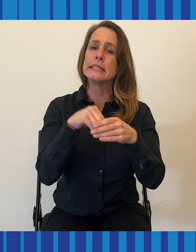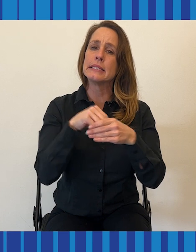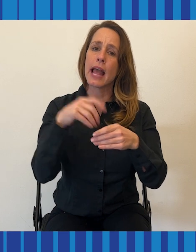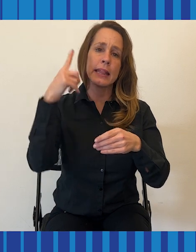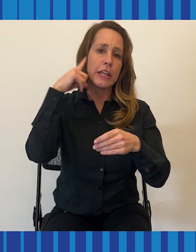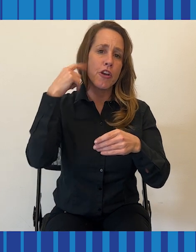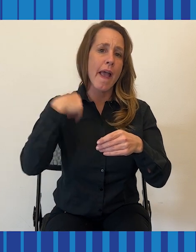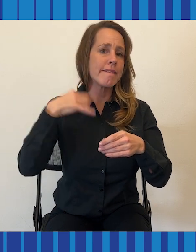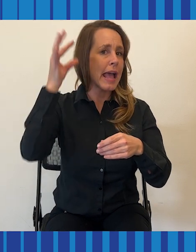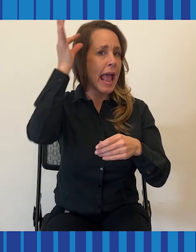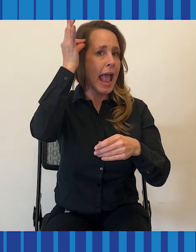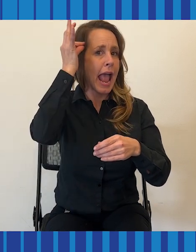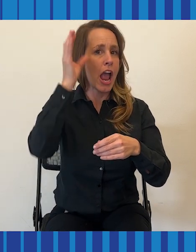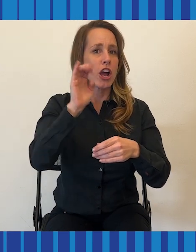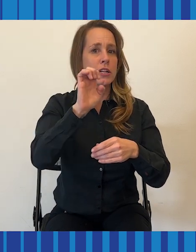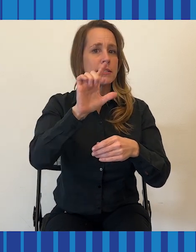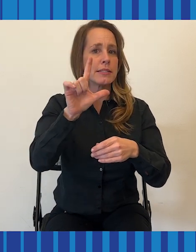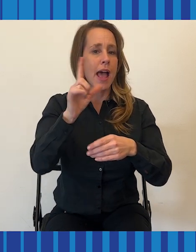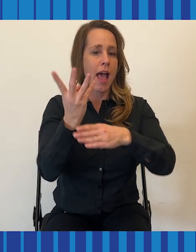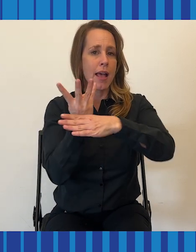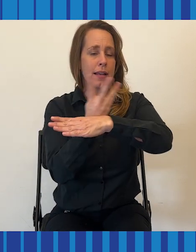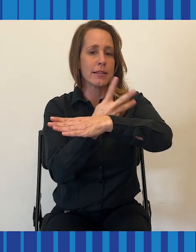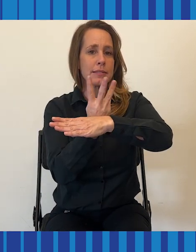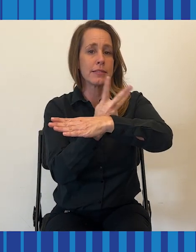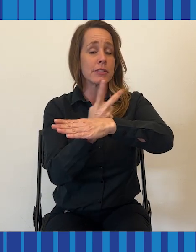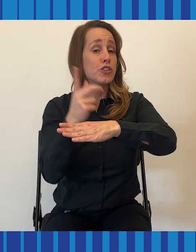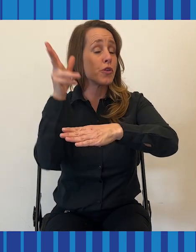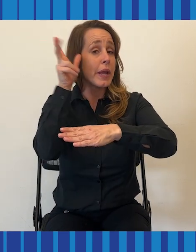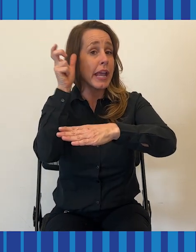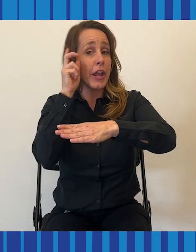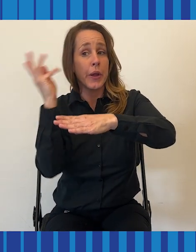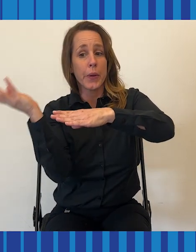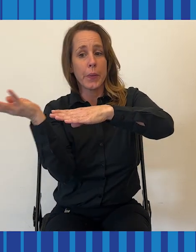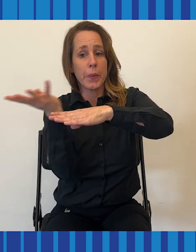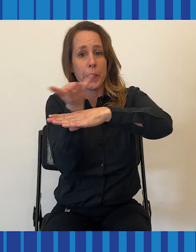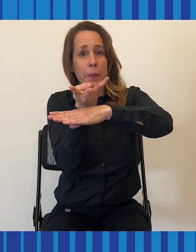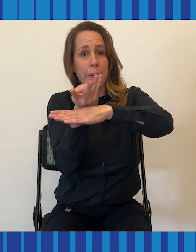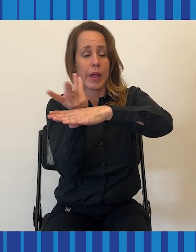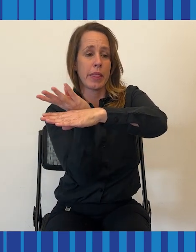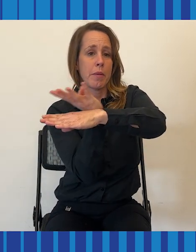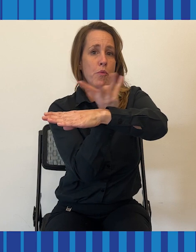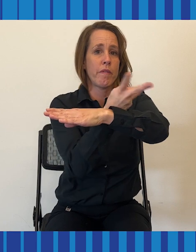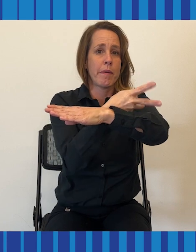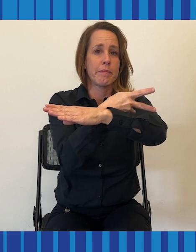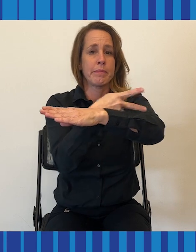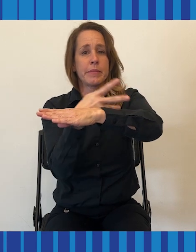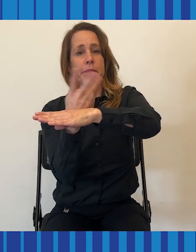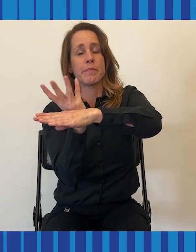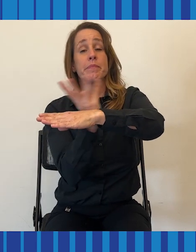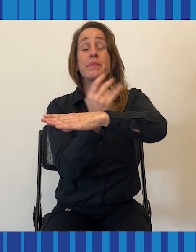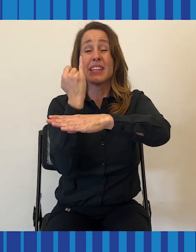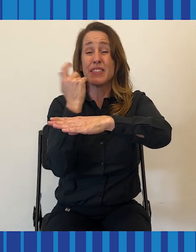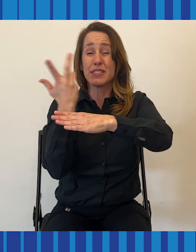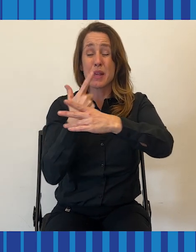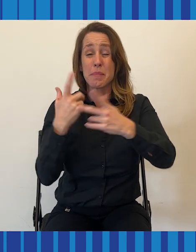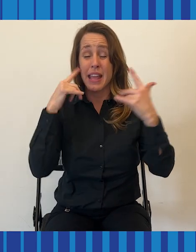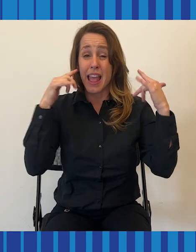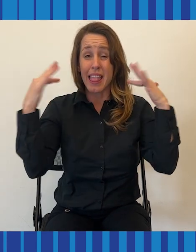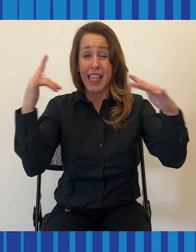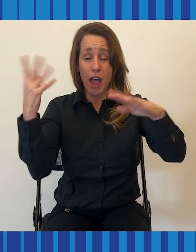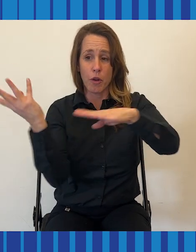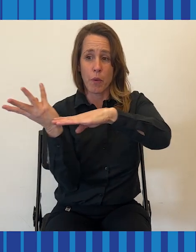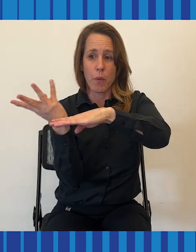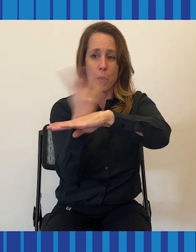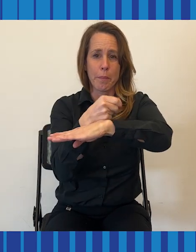There's hair cells in your ear, and every time you hear a sound, the hair cells move up and down, and they're kind of fluid. If